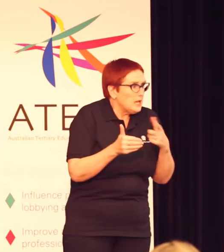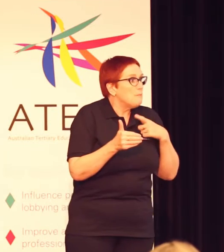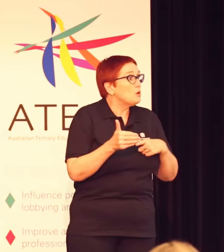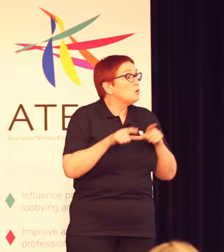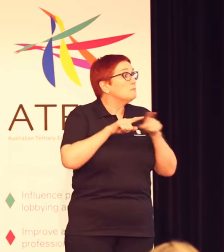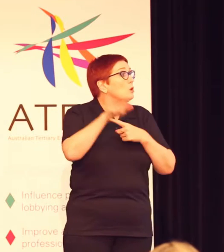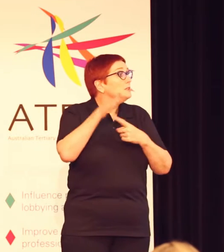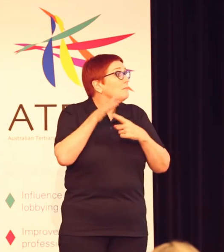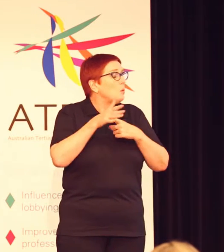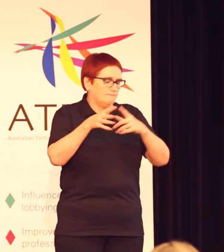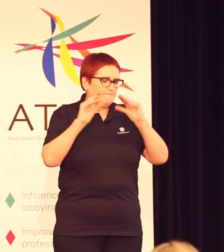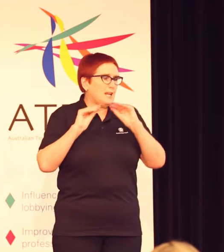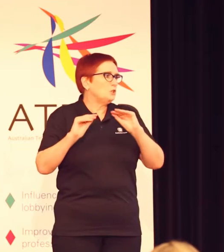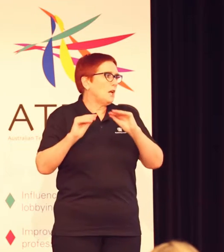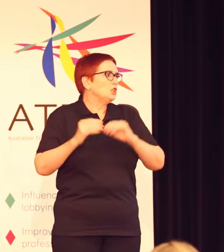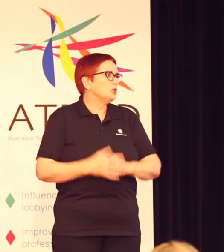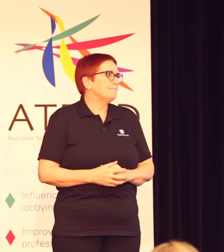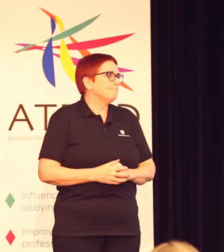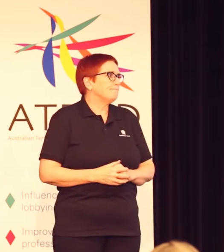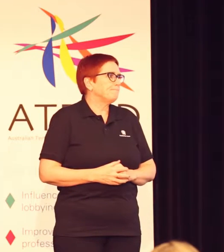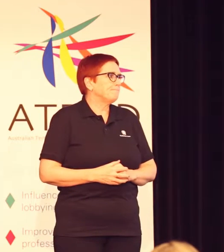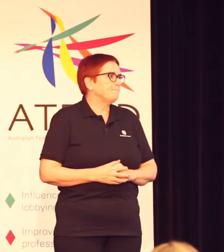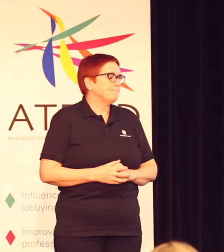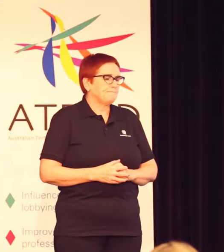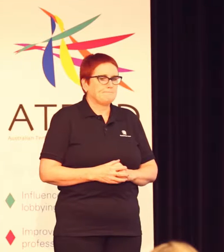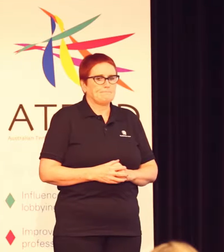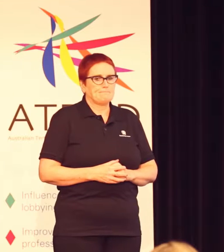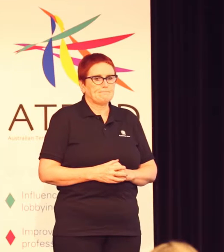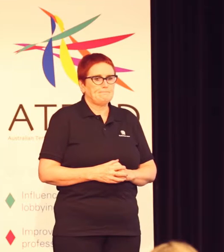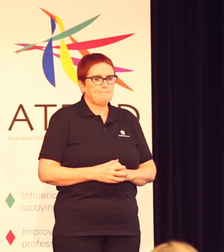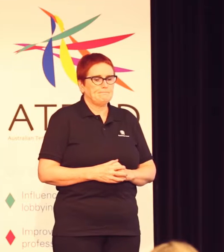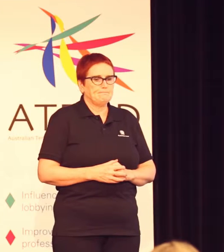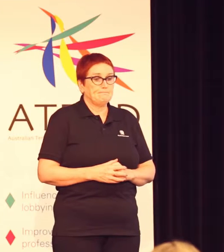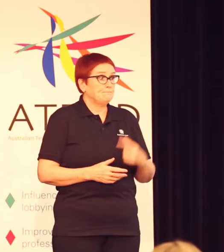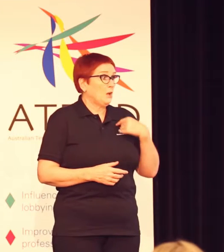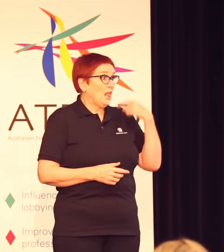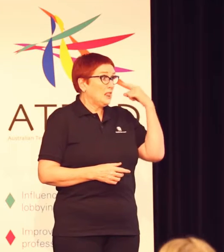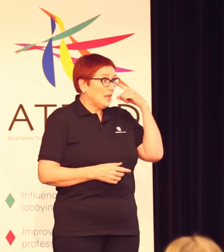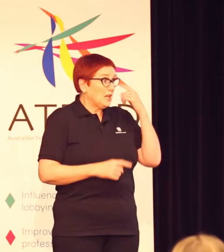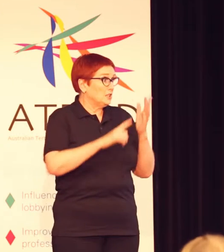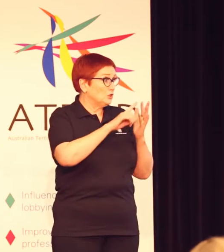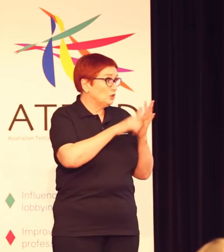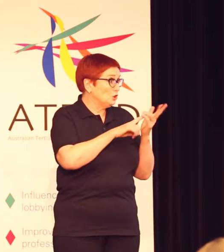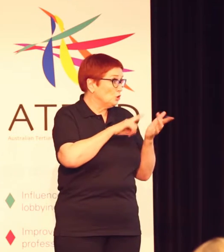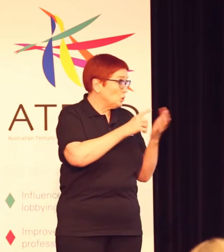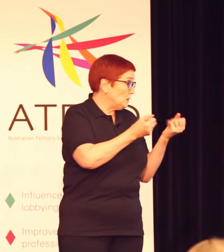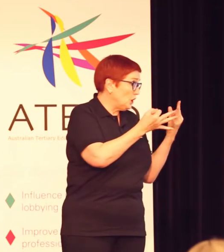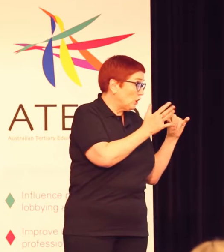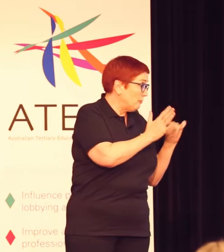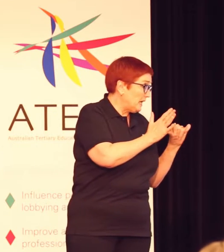the thing that most makes the difference. I thought, well if Julie doesn't have the budget,